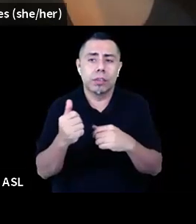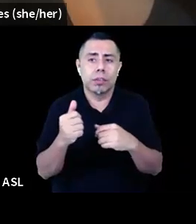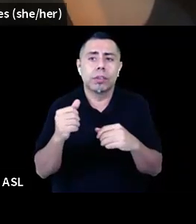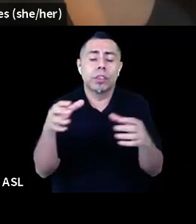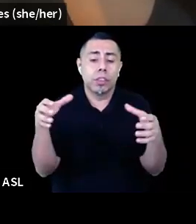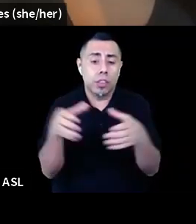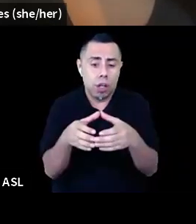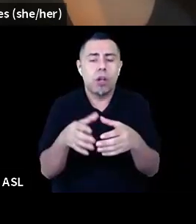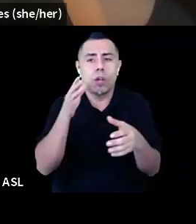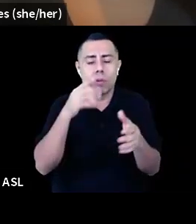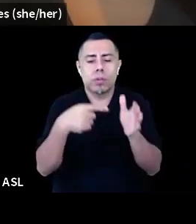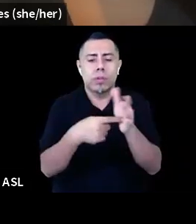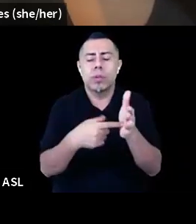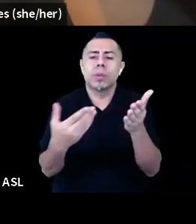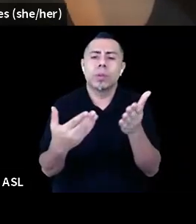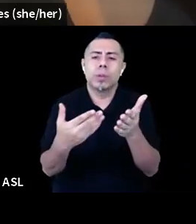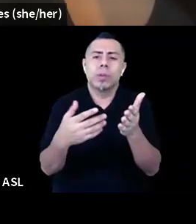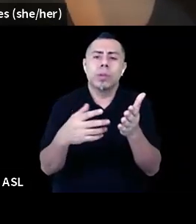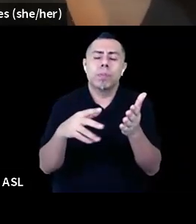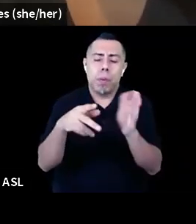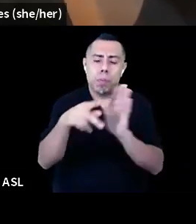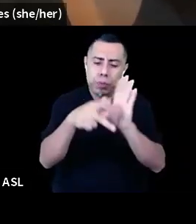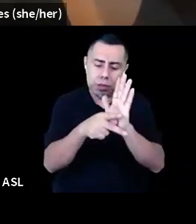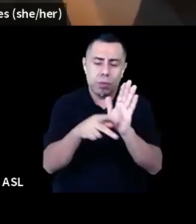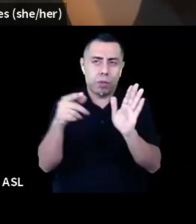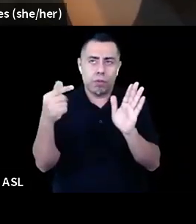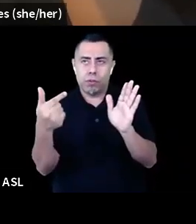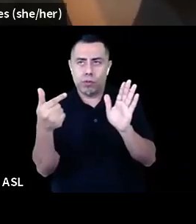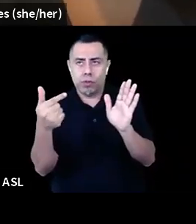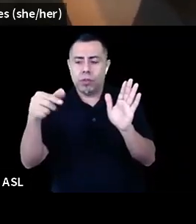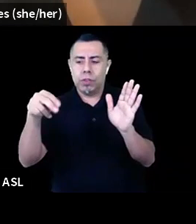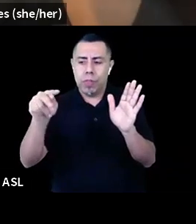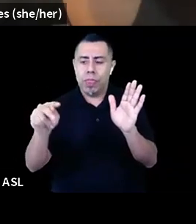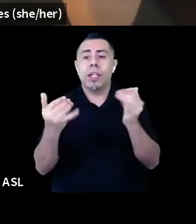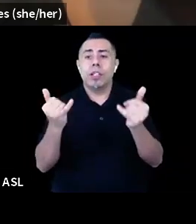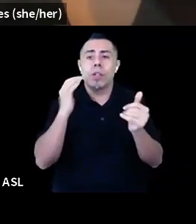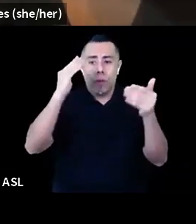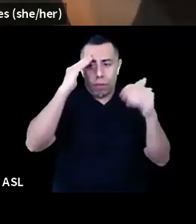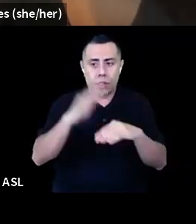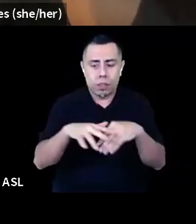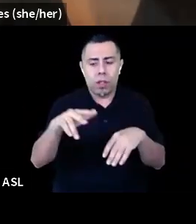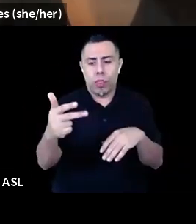will be centered on the third principle, sustainable resources. We'll post a full link to the document in the chat now.